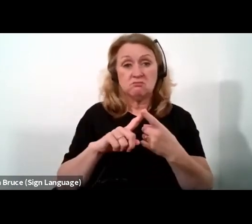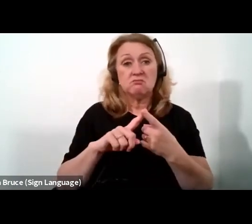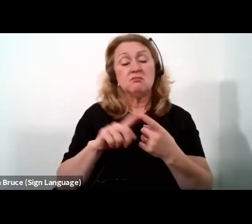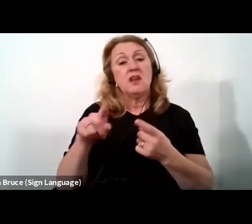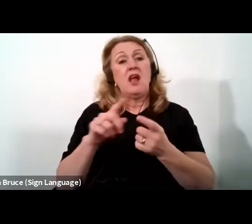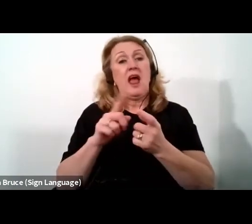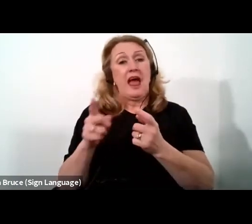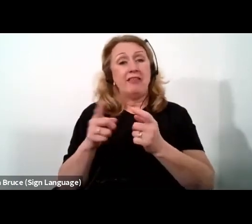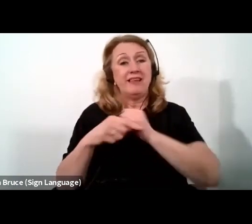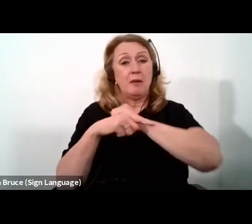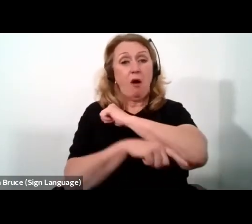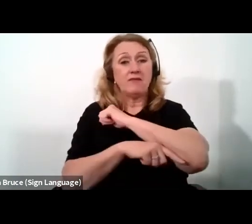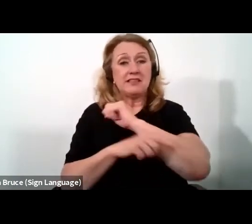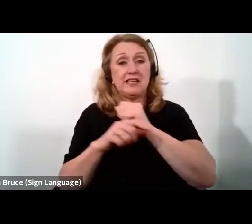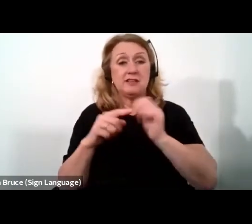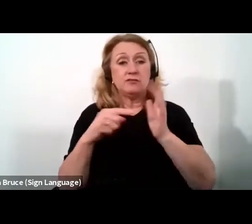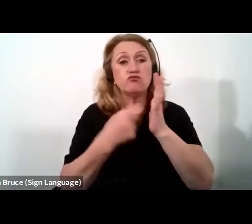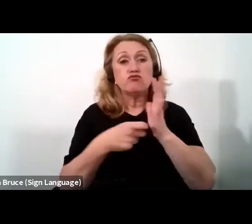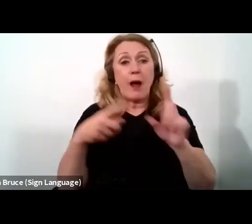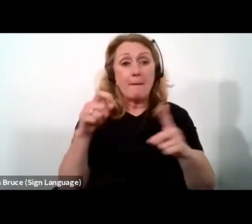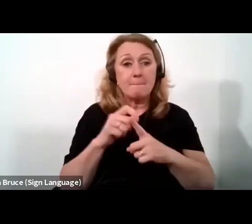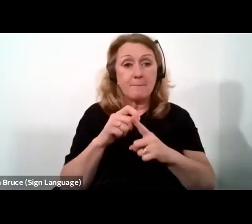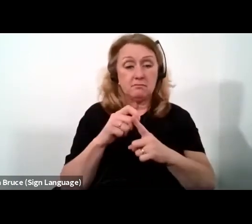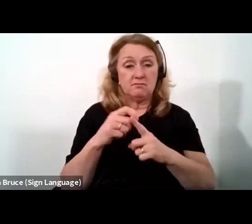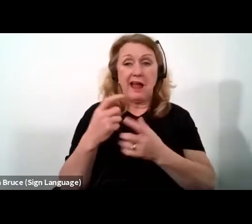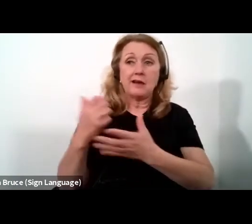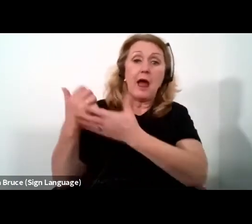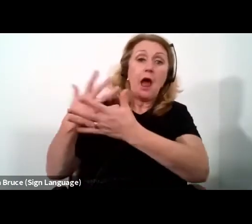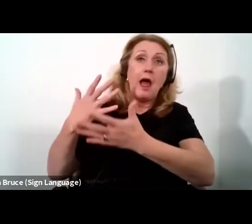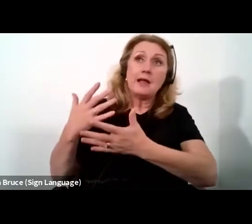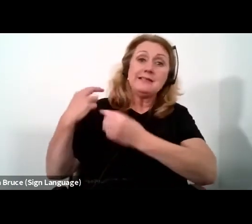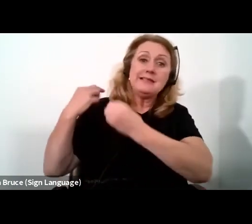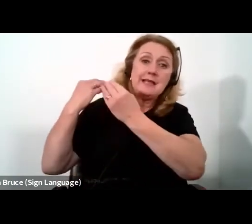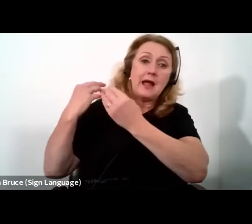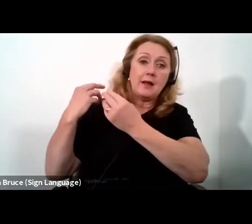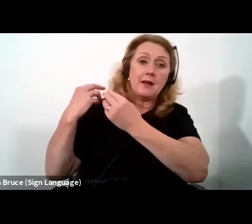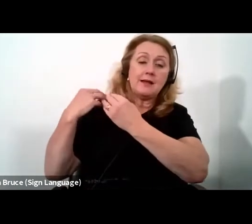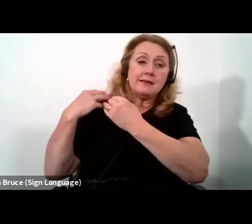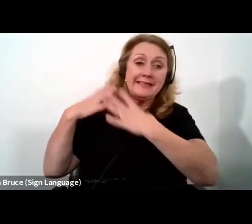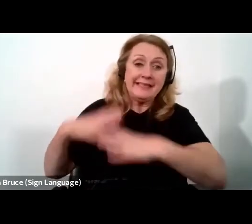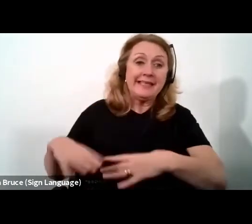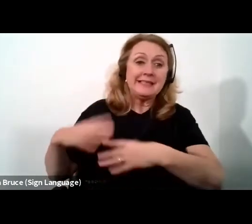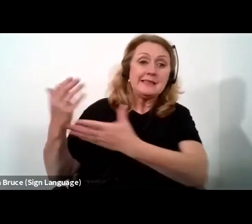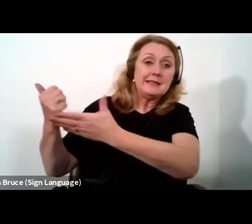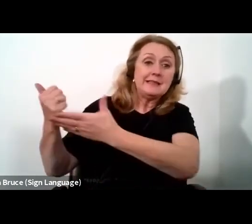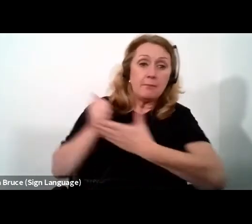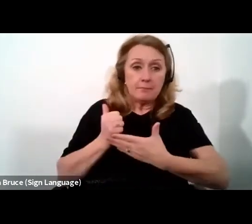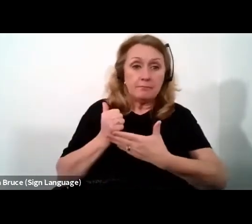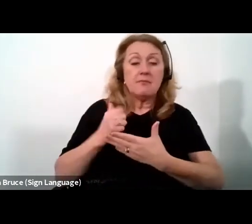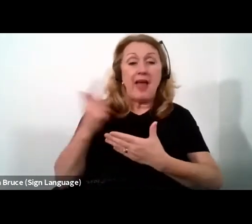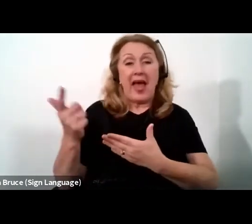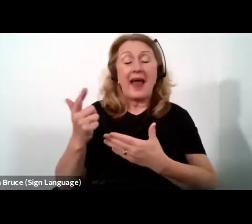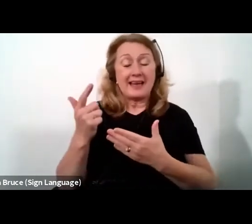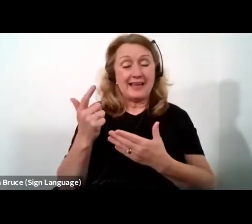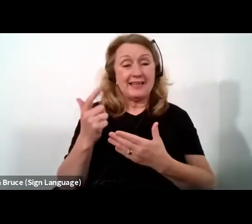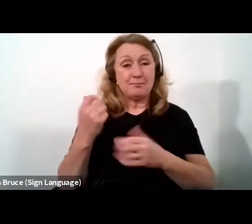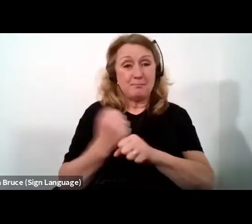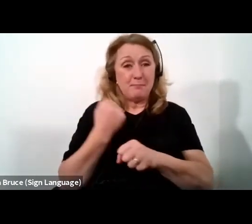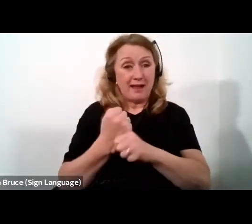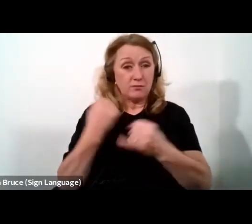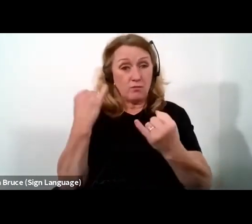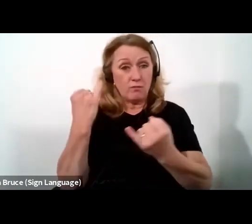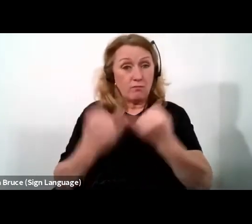poverty trap and aid dependency trap. But these challenges have been compounded by economic